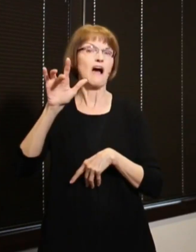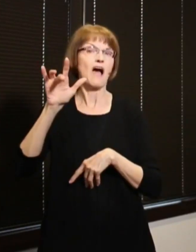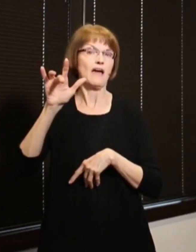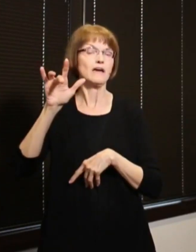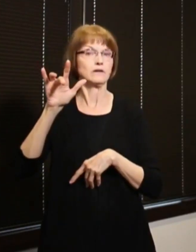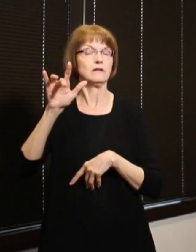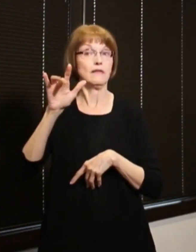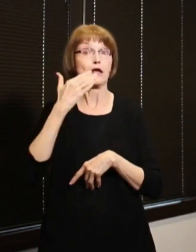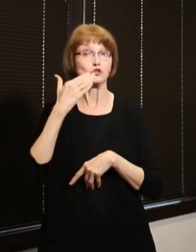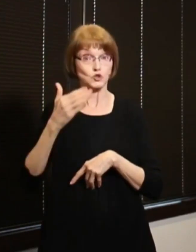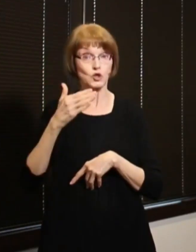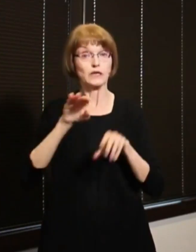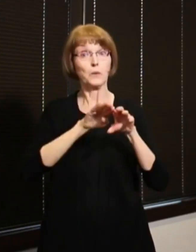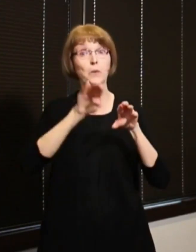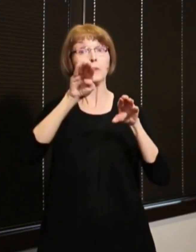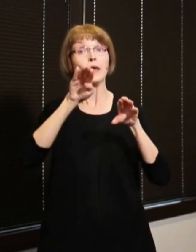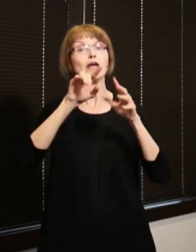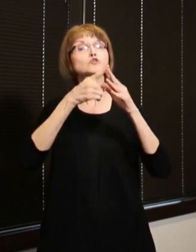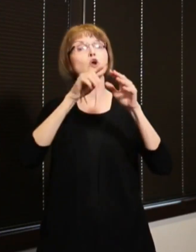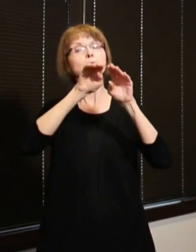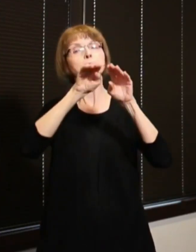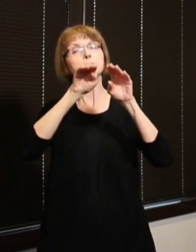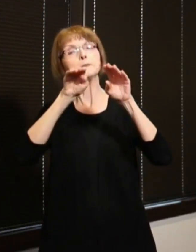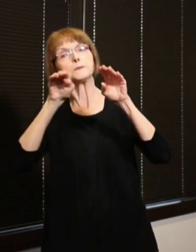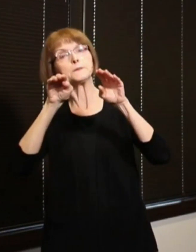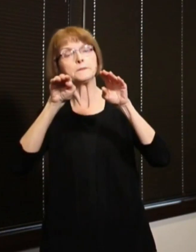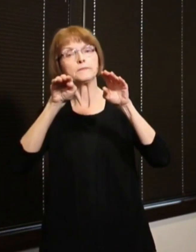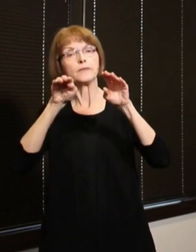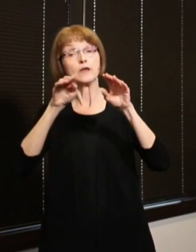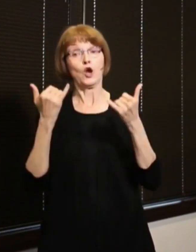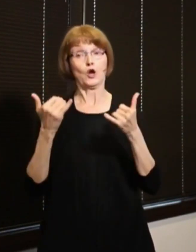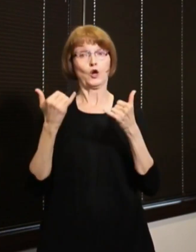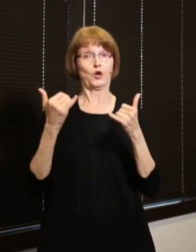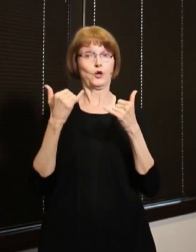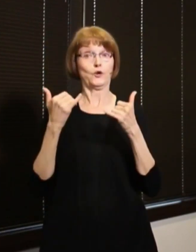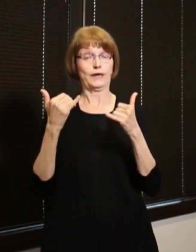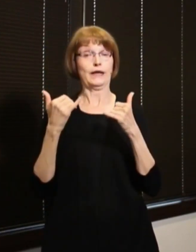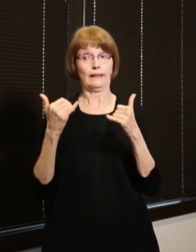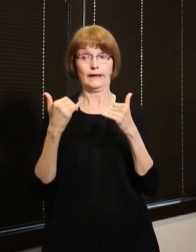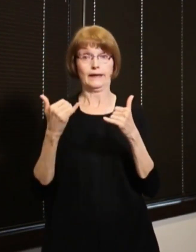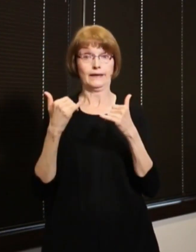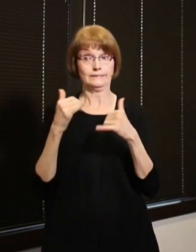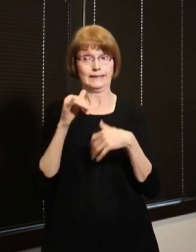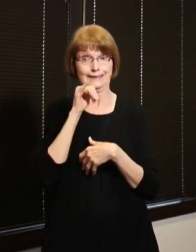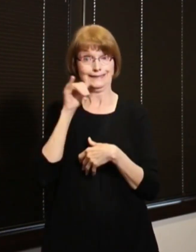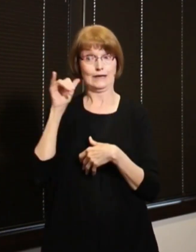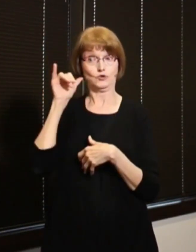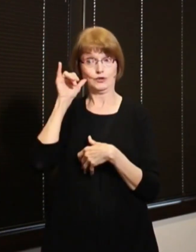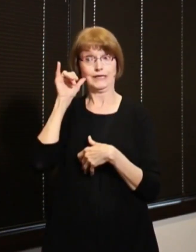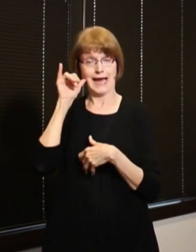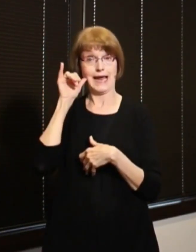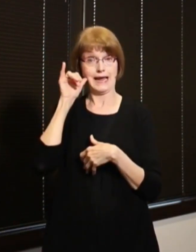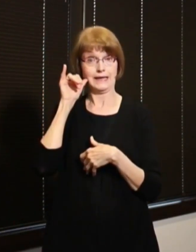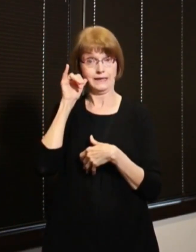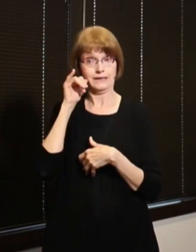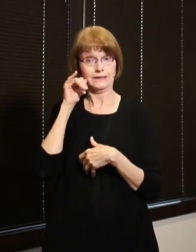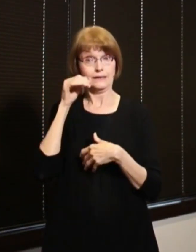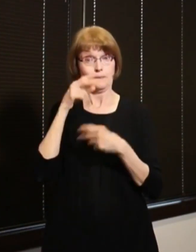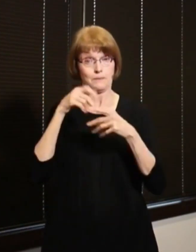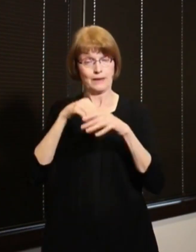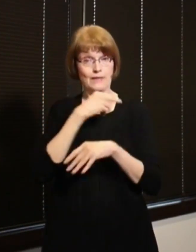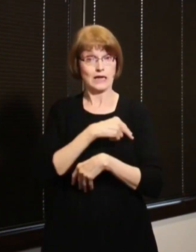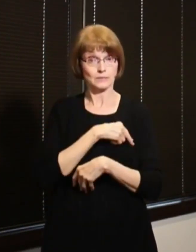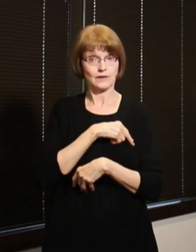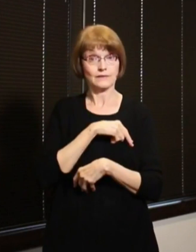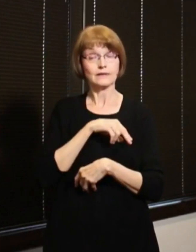good. So it's starting to come down. And our current hospital census fell significantly from yesterday, from 596